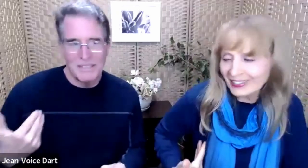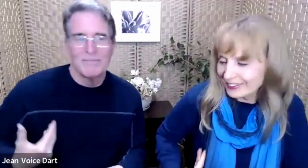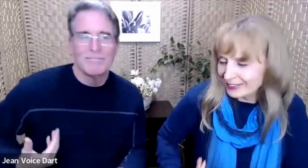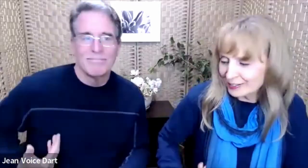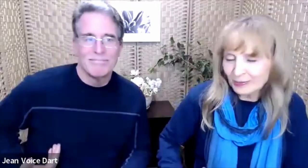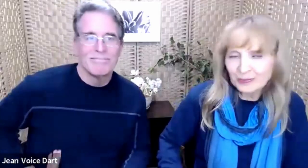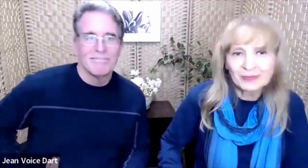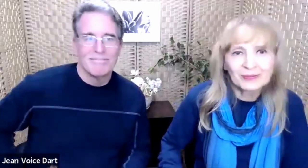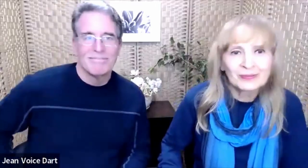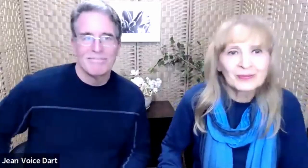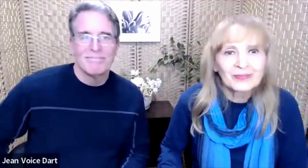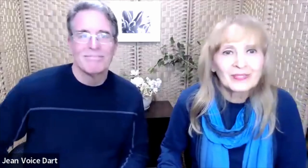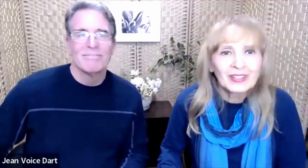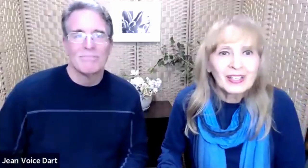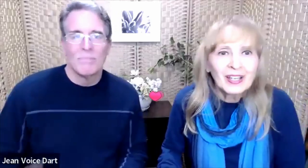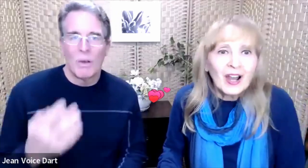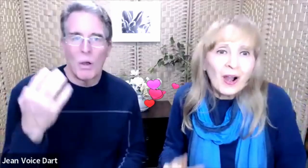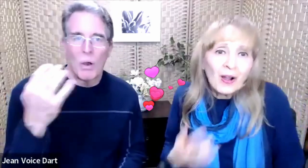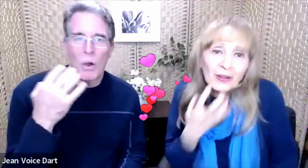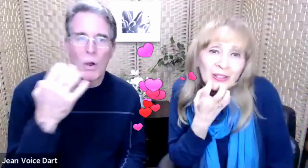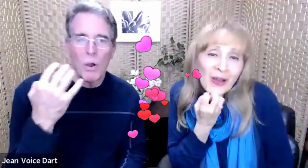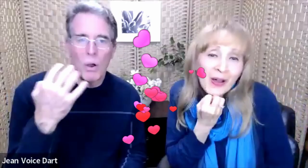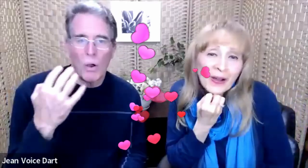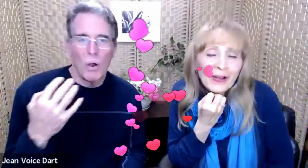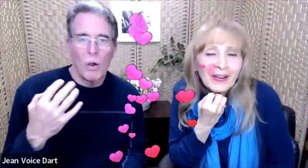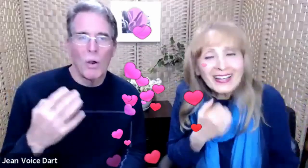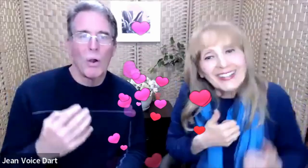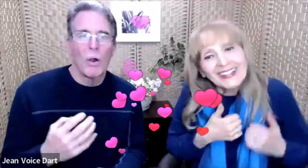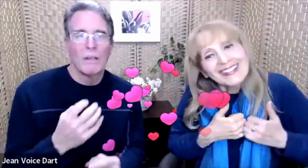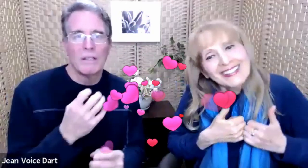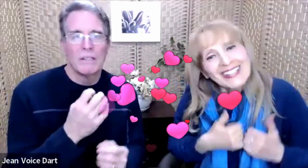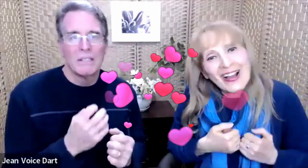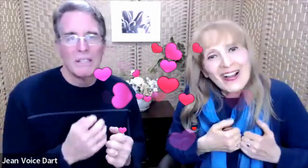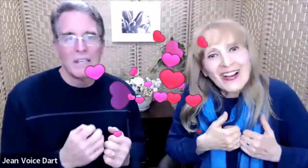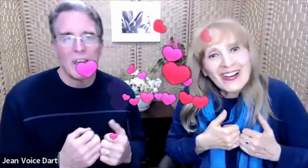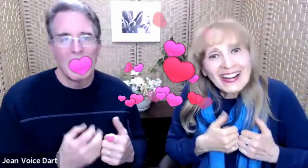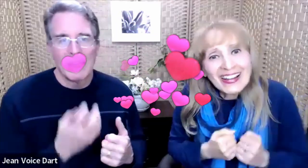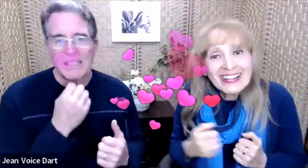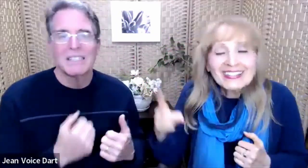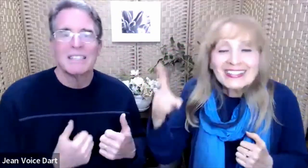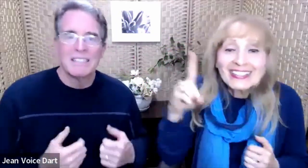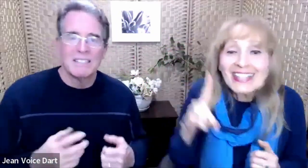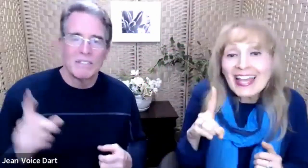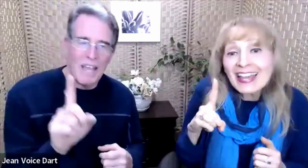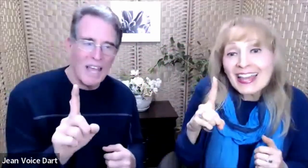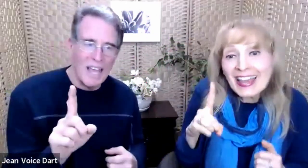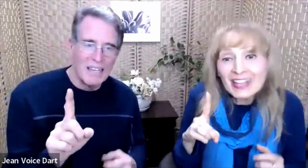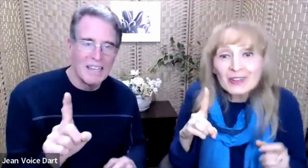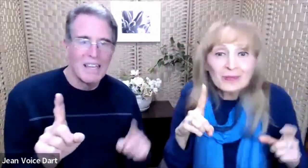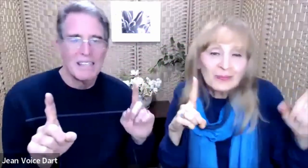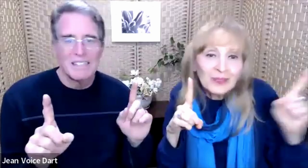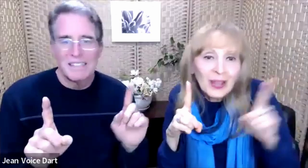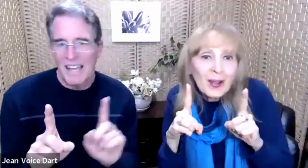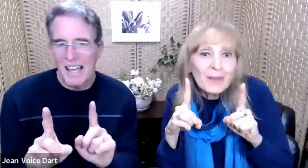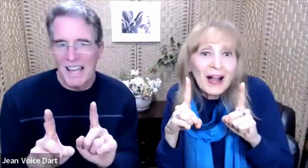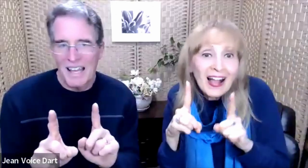Oh, darling, darling, stand by